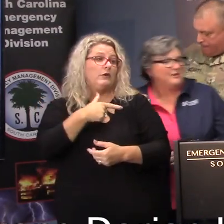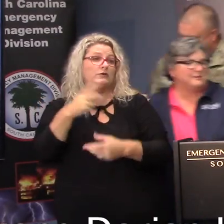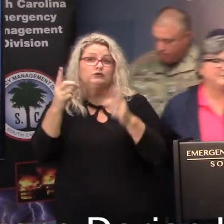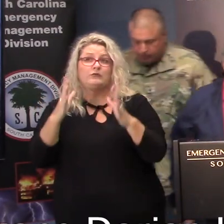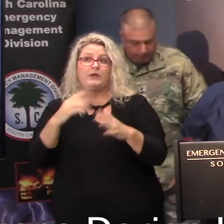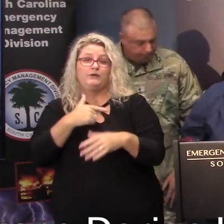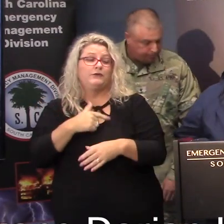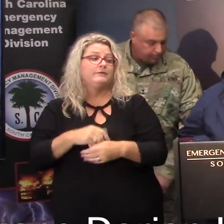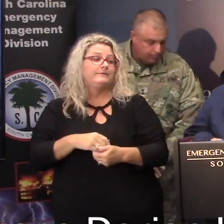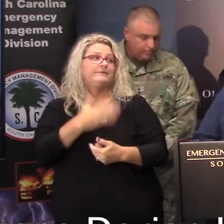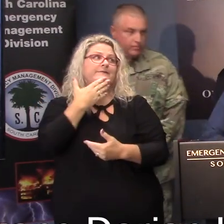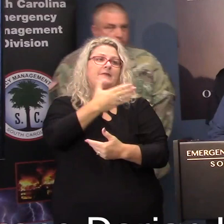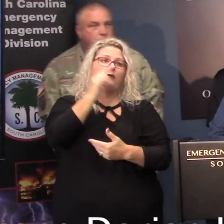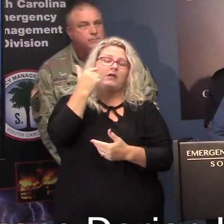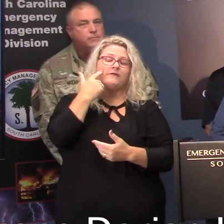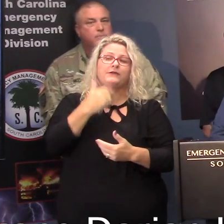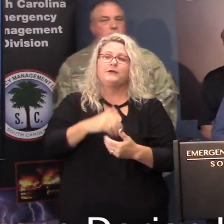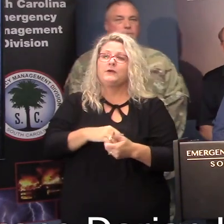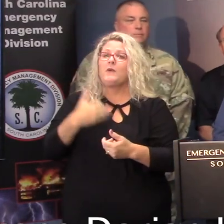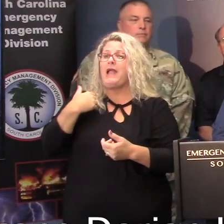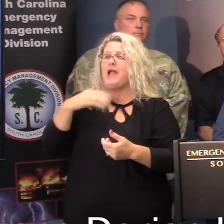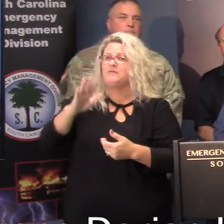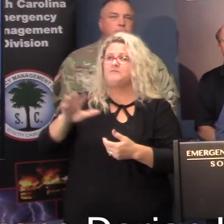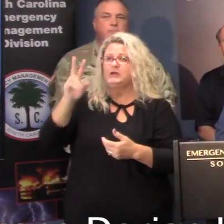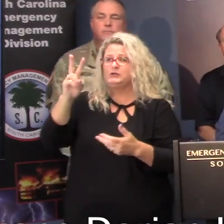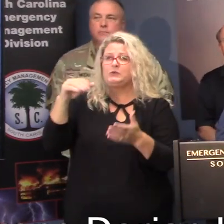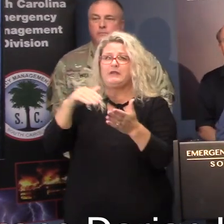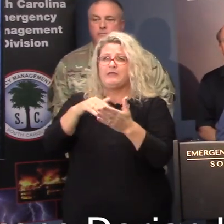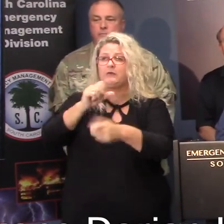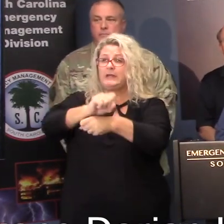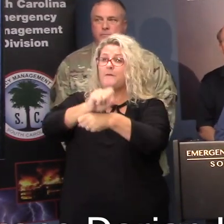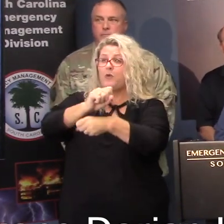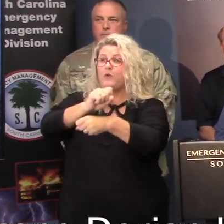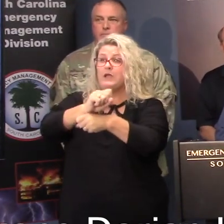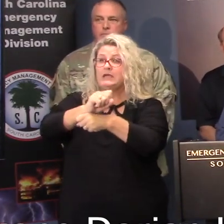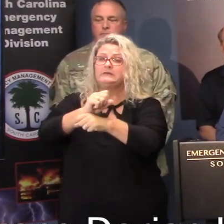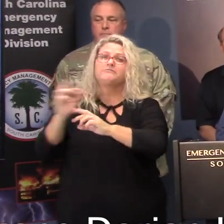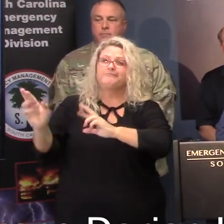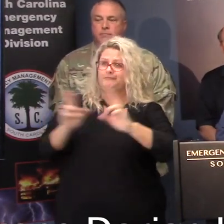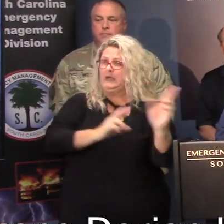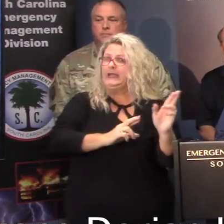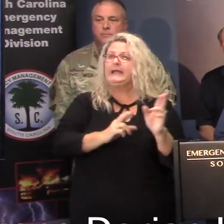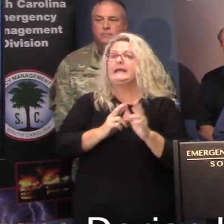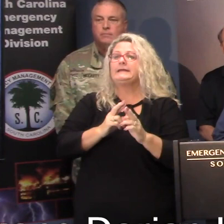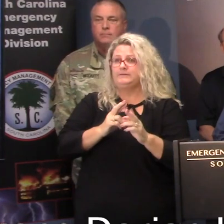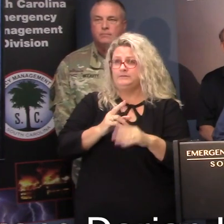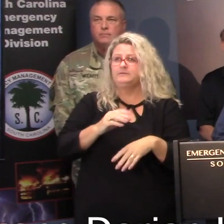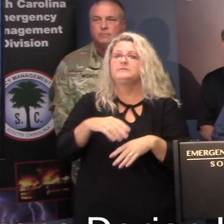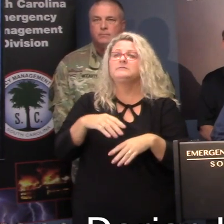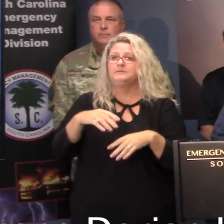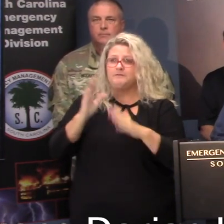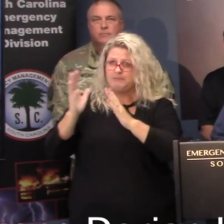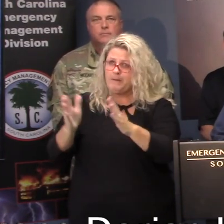Thank you, Governor. Yes, ma'am. So we have 2,000 of our employees ready for and